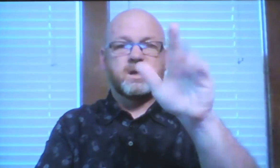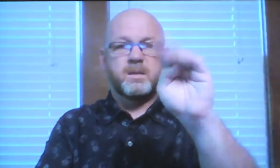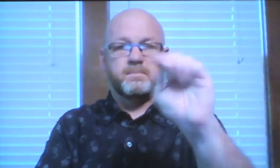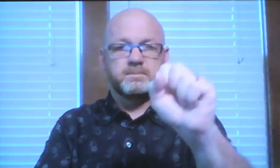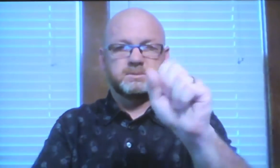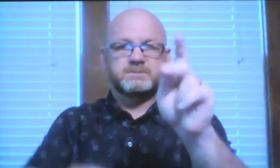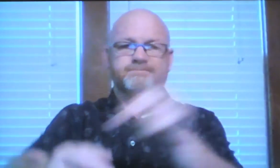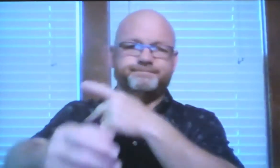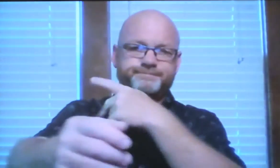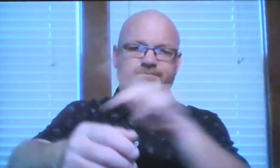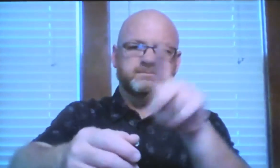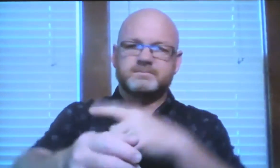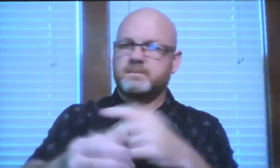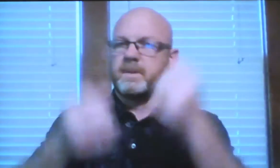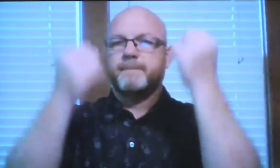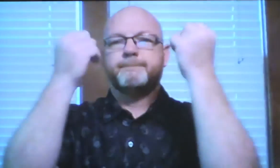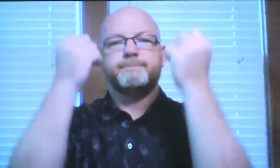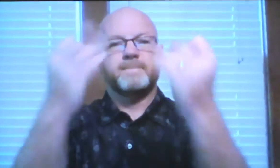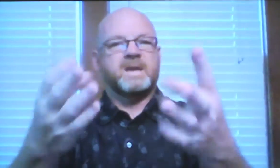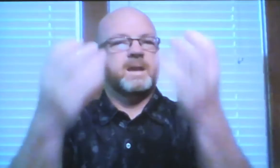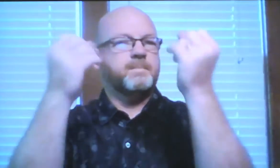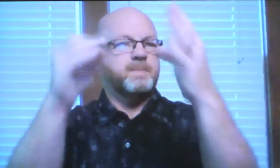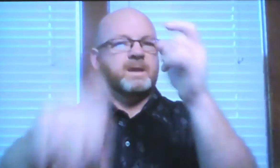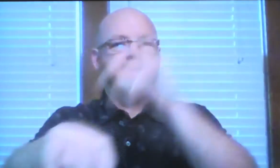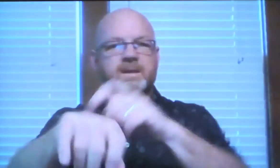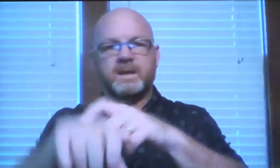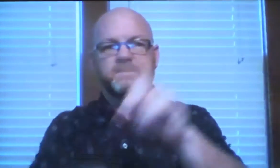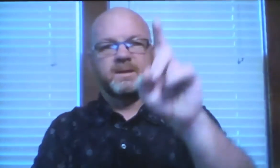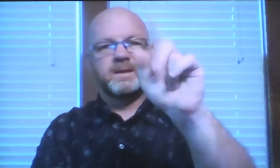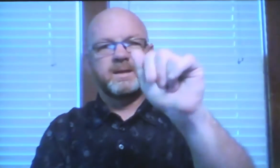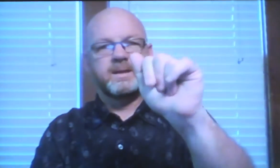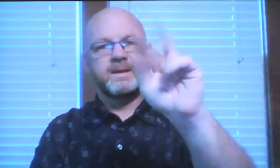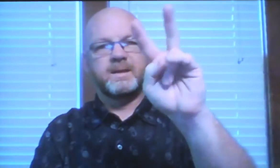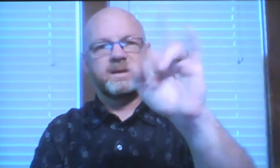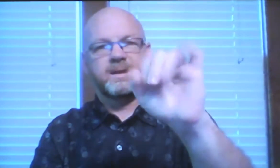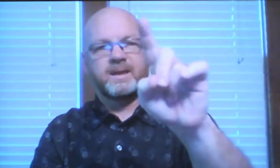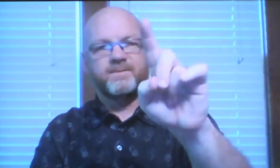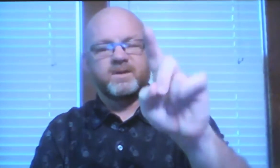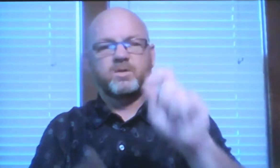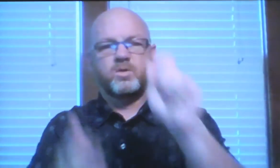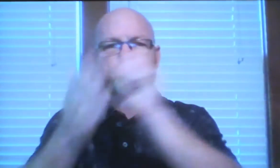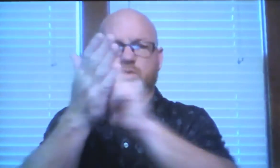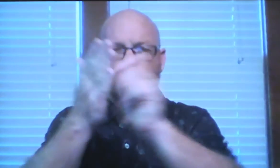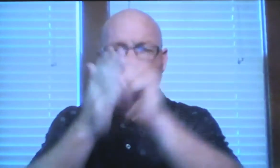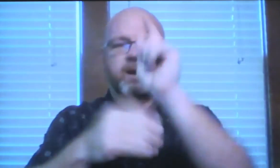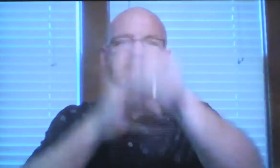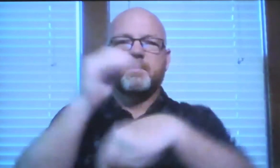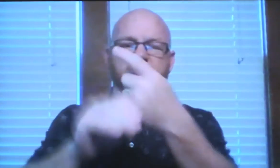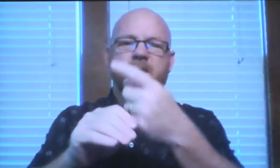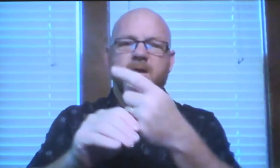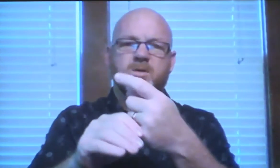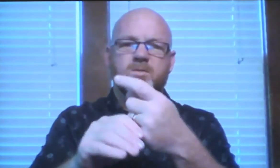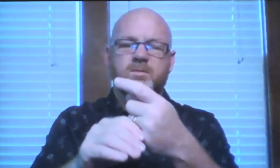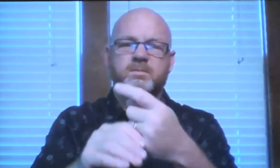In the book of Psalms, there are many, many times that David, the writer,